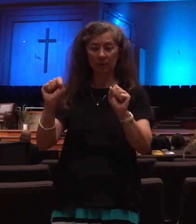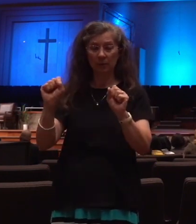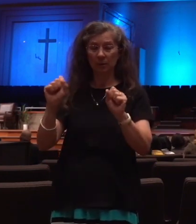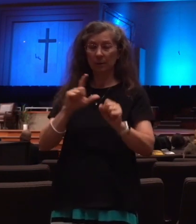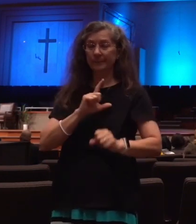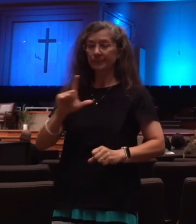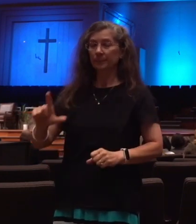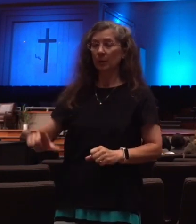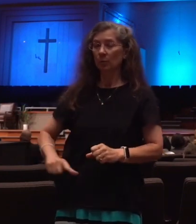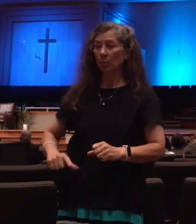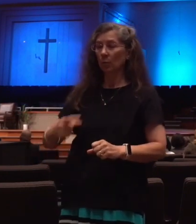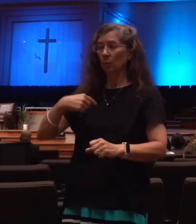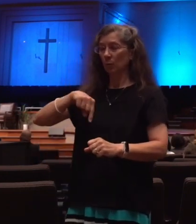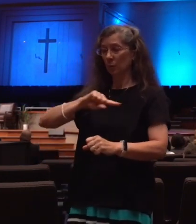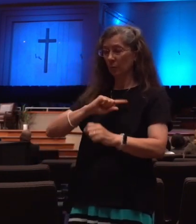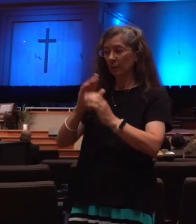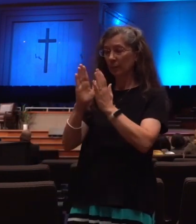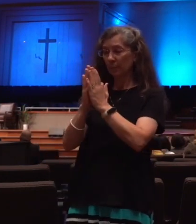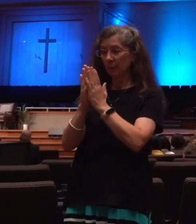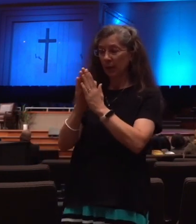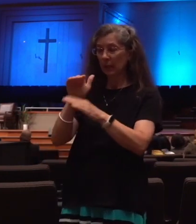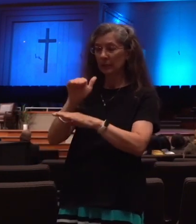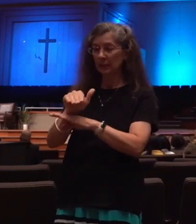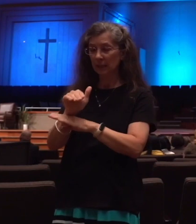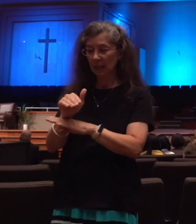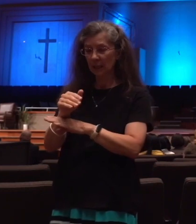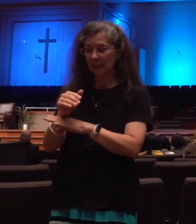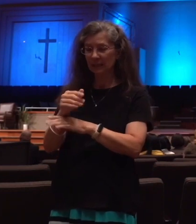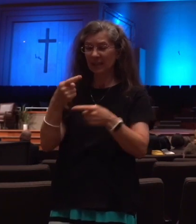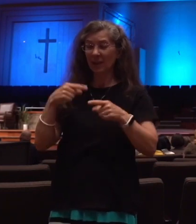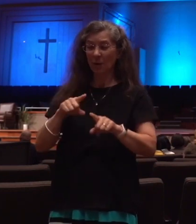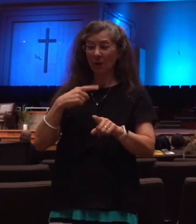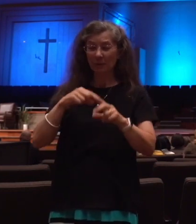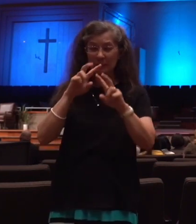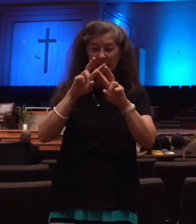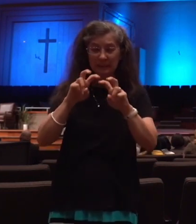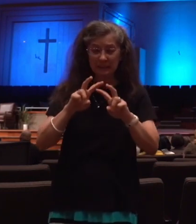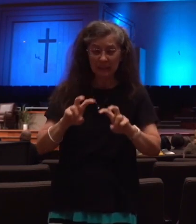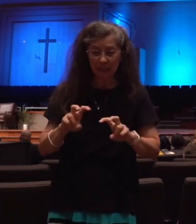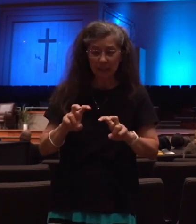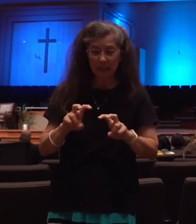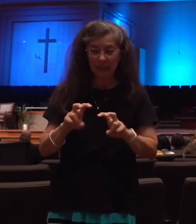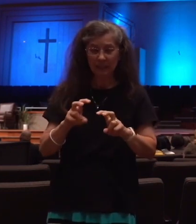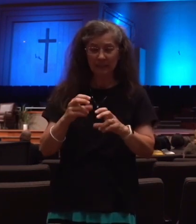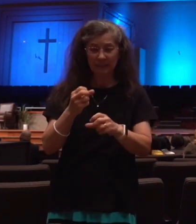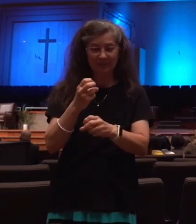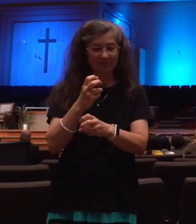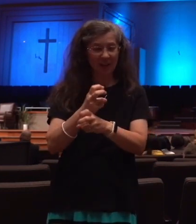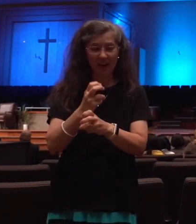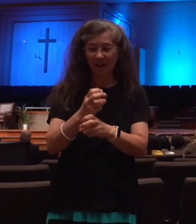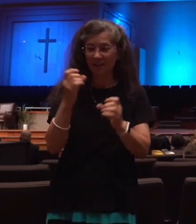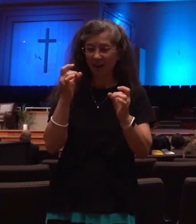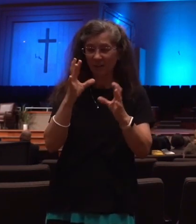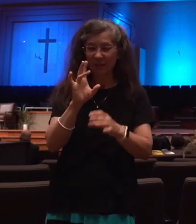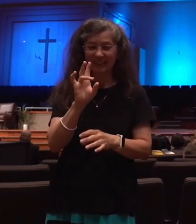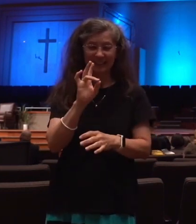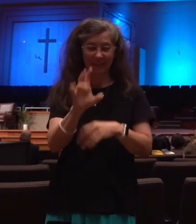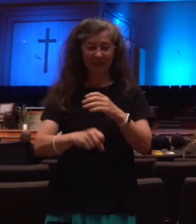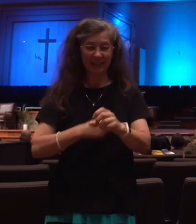even tonight as we look at this horrible time, just seven years, but seven years of travesty,